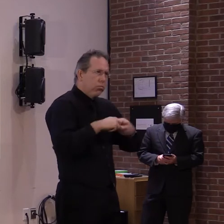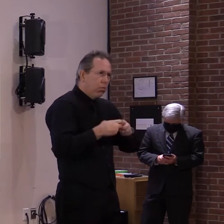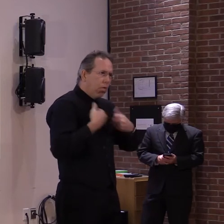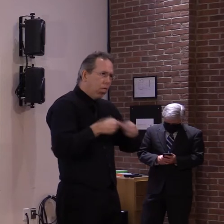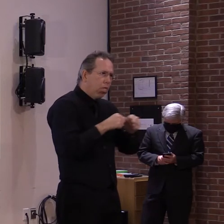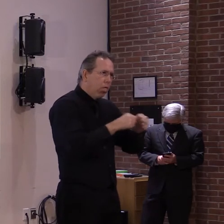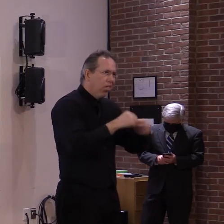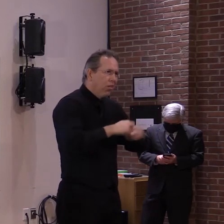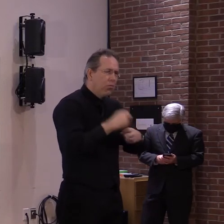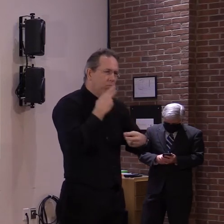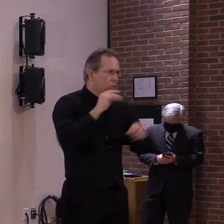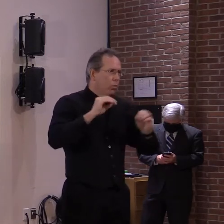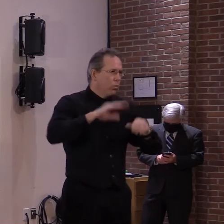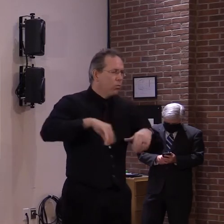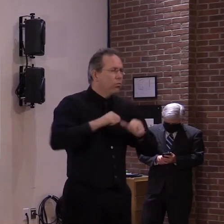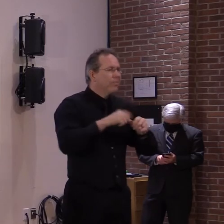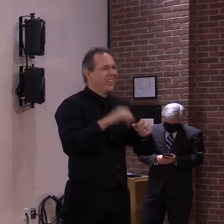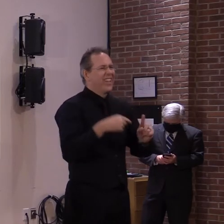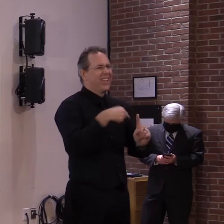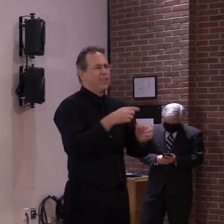Okay. Thank you. Okay.